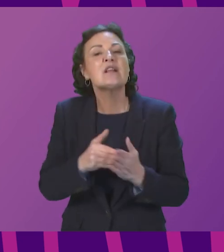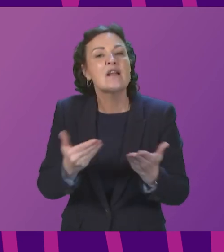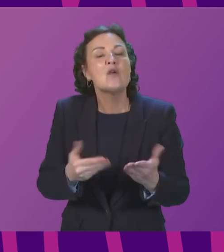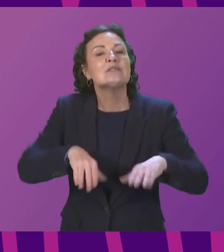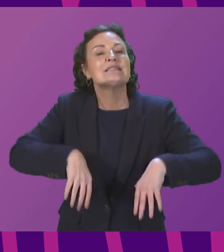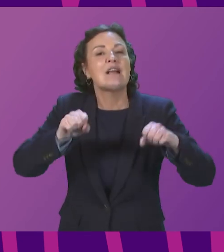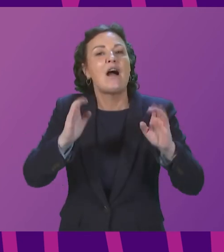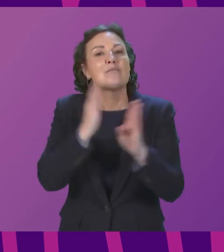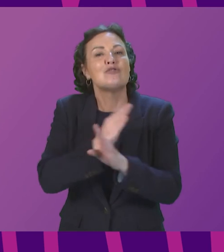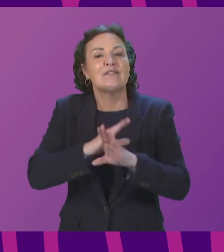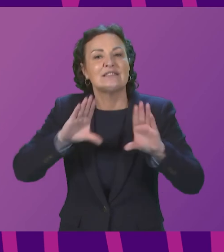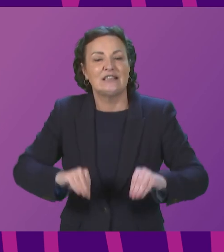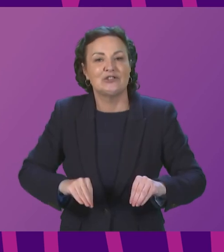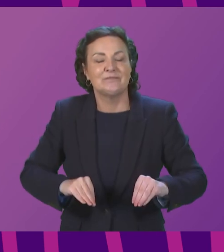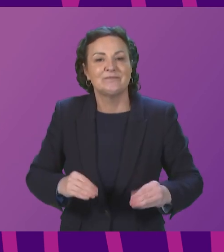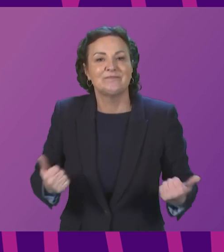session.